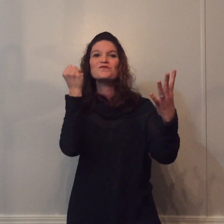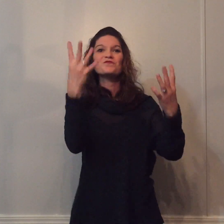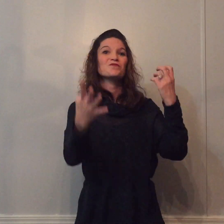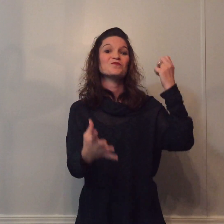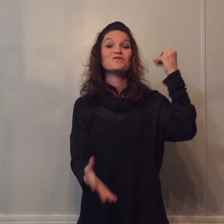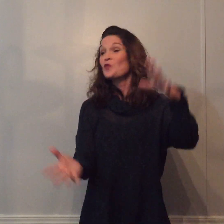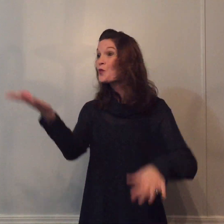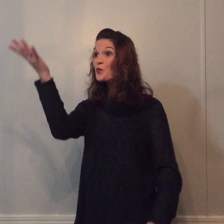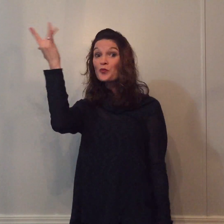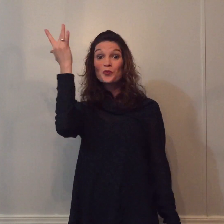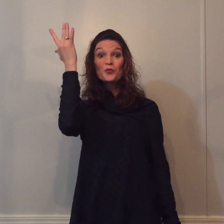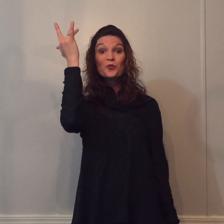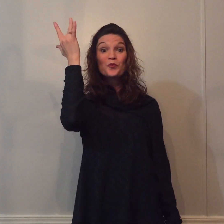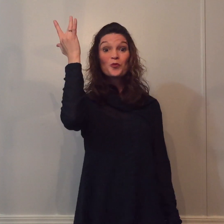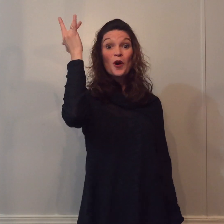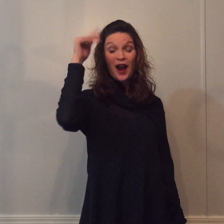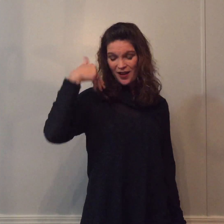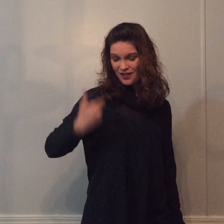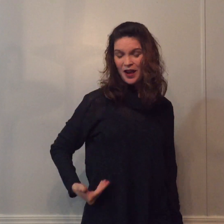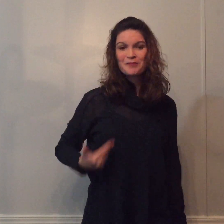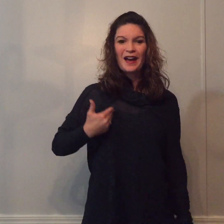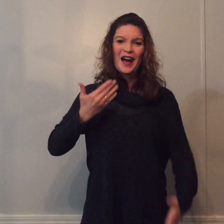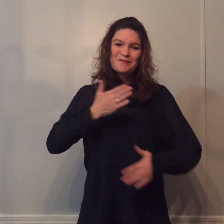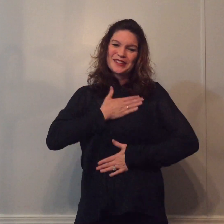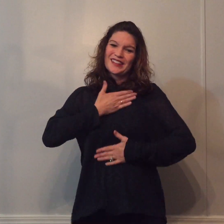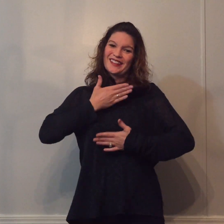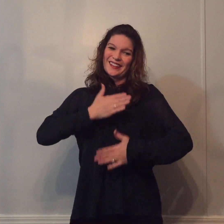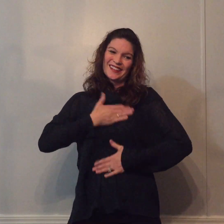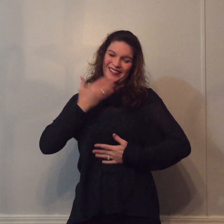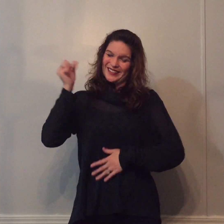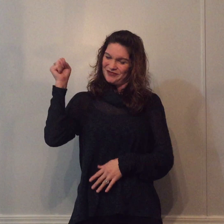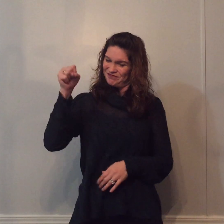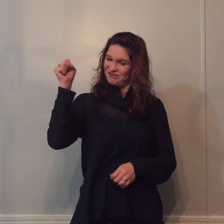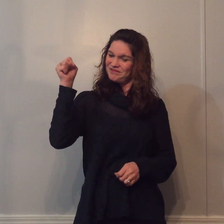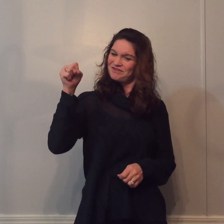sing, because I'm happy, sing,